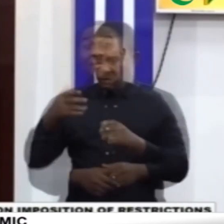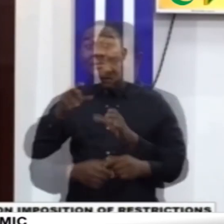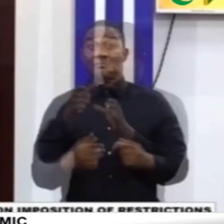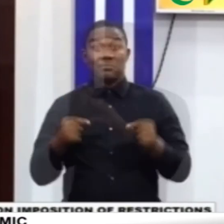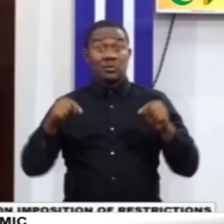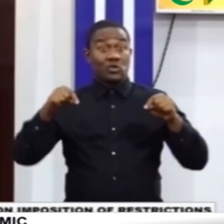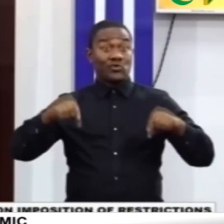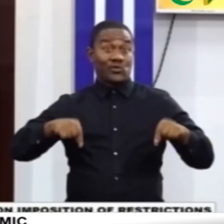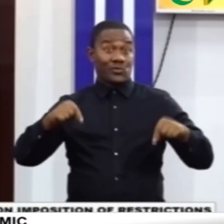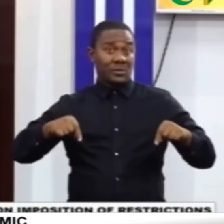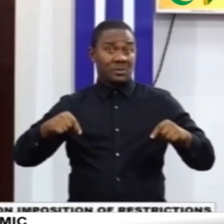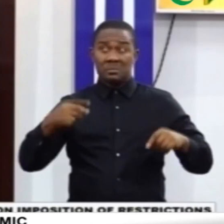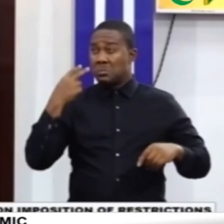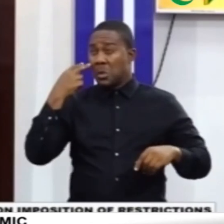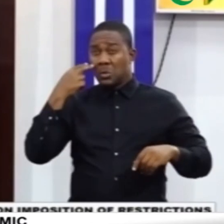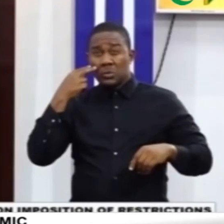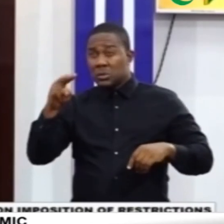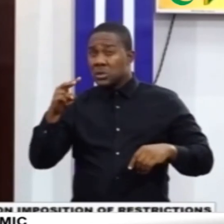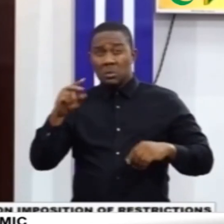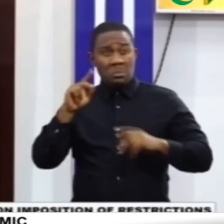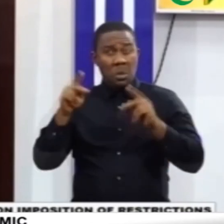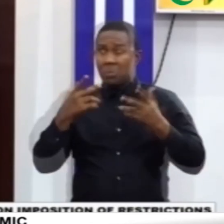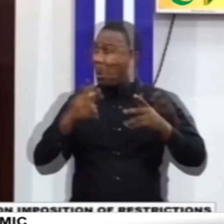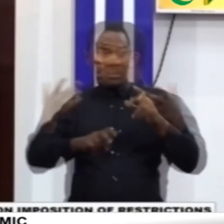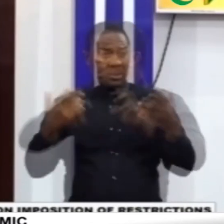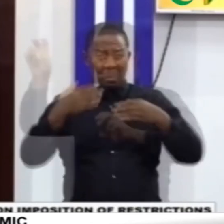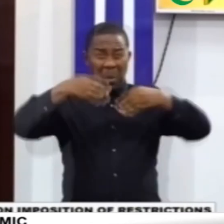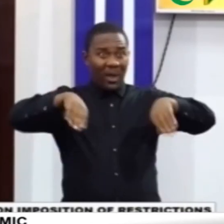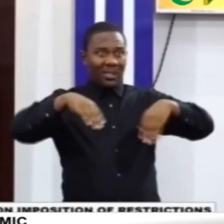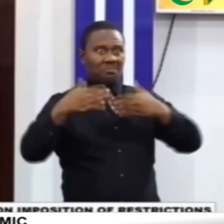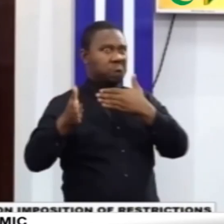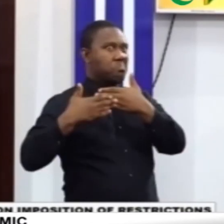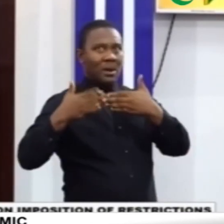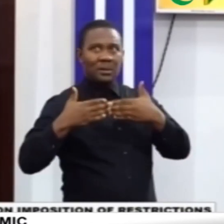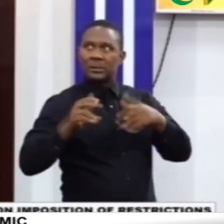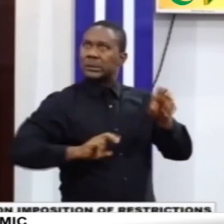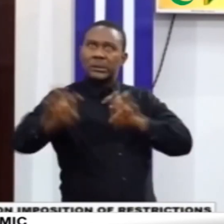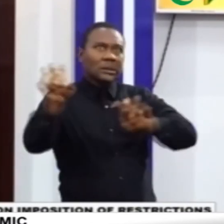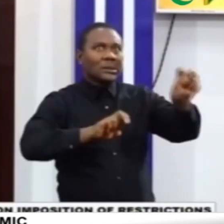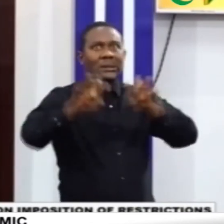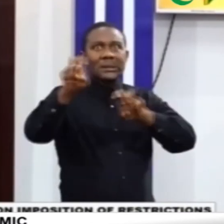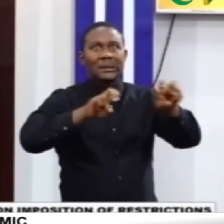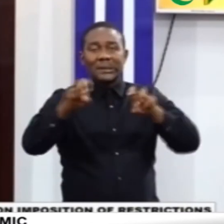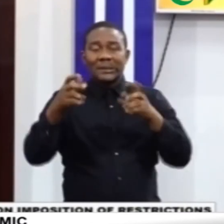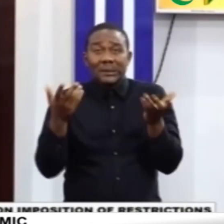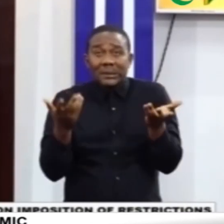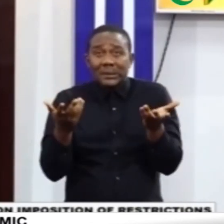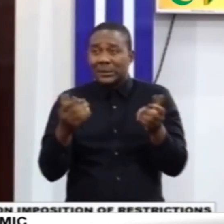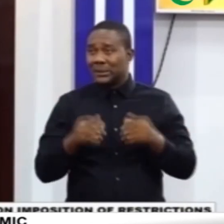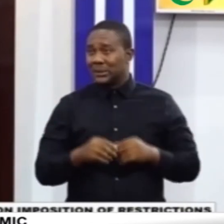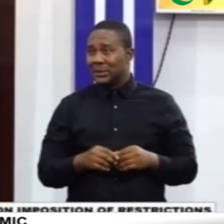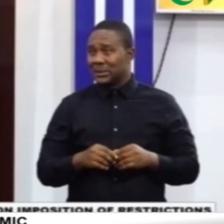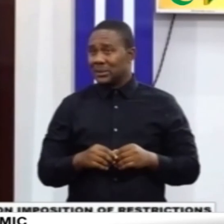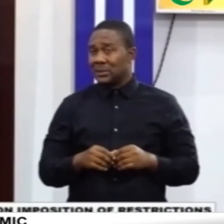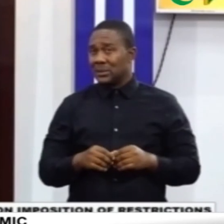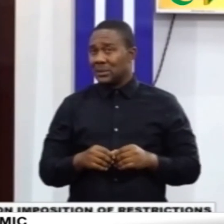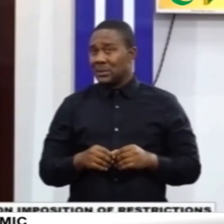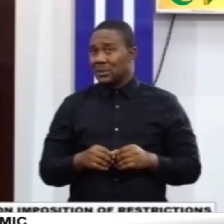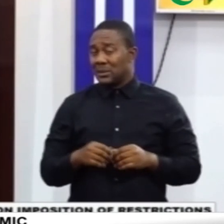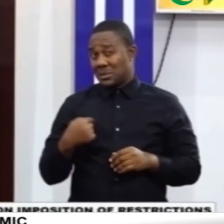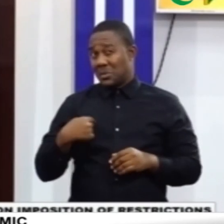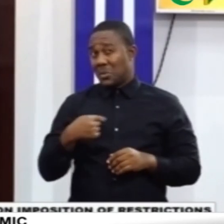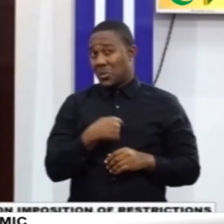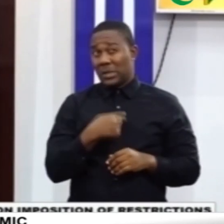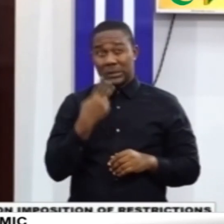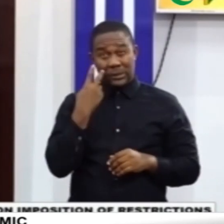As we are seeing people moving out of Accra and other places to avoid the restriction, we are now seeing